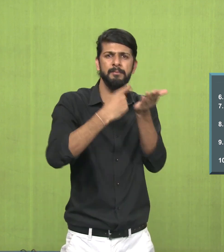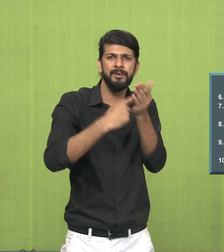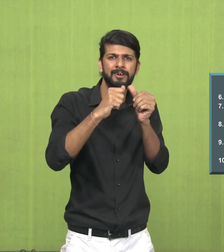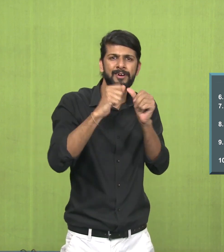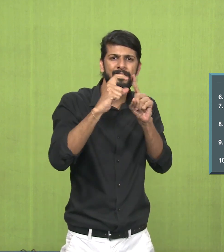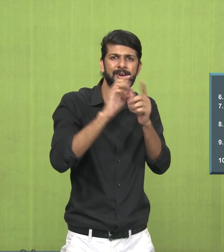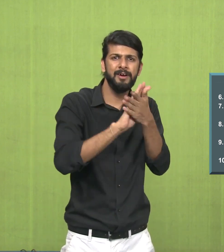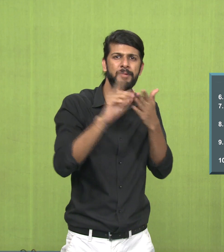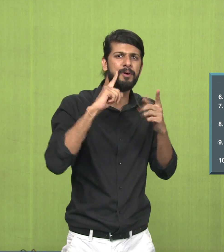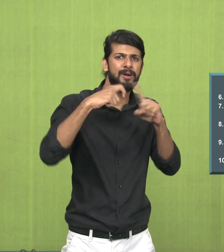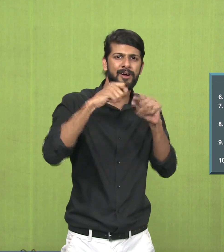Chuktai called Radhika.